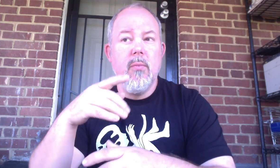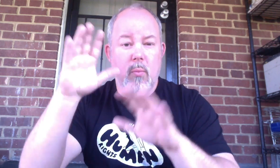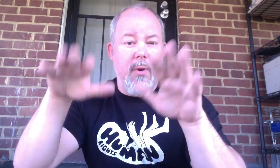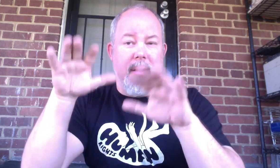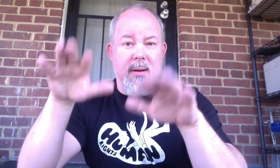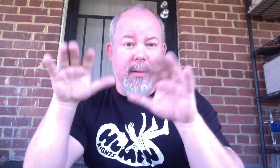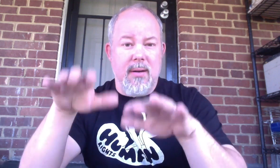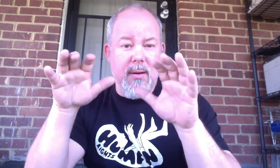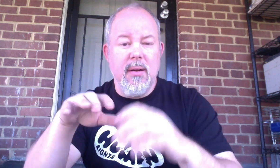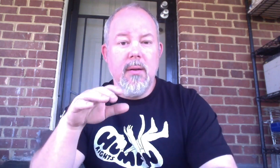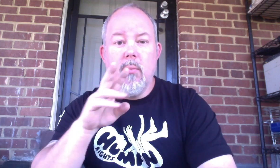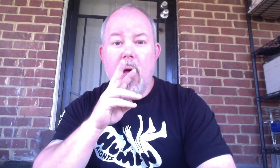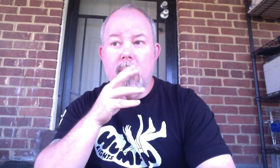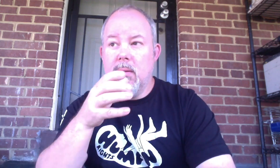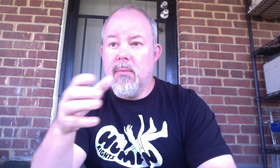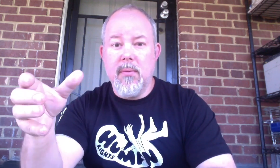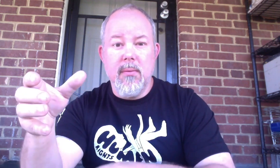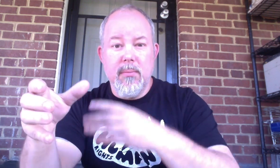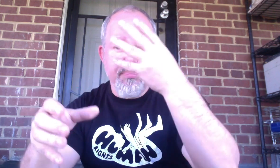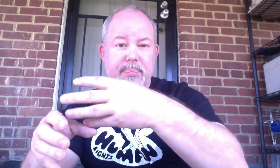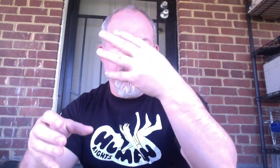Okay, let's